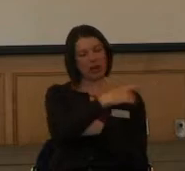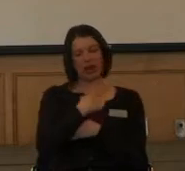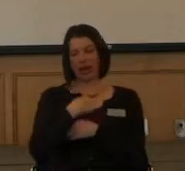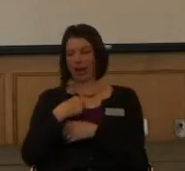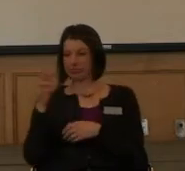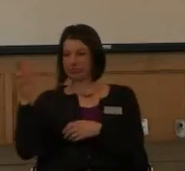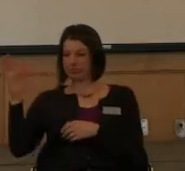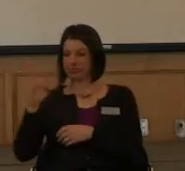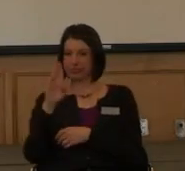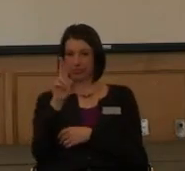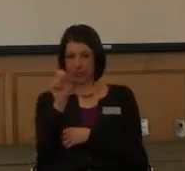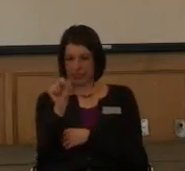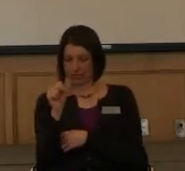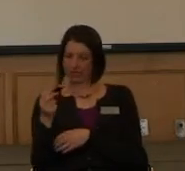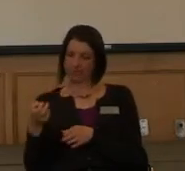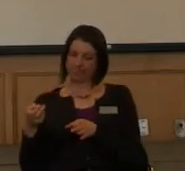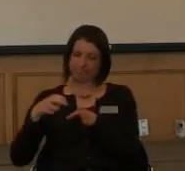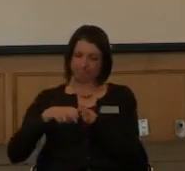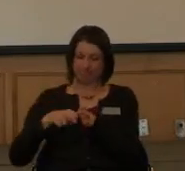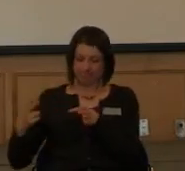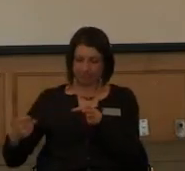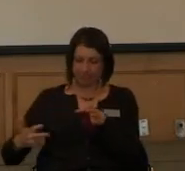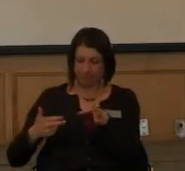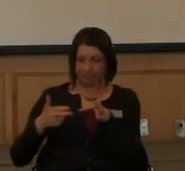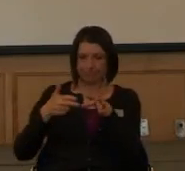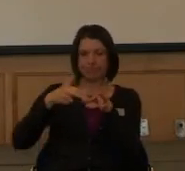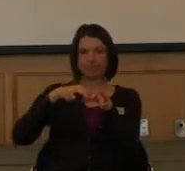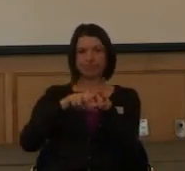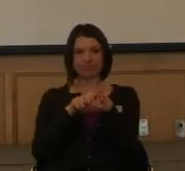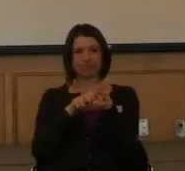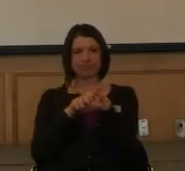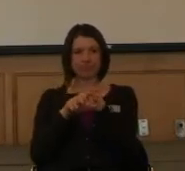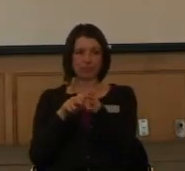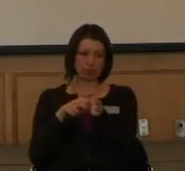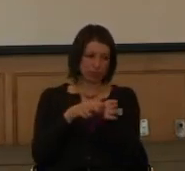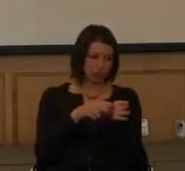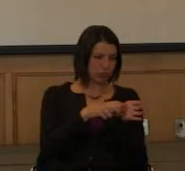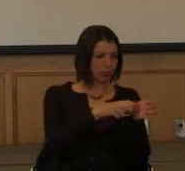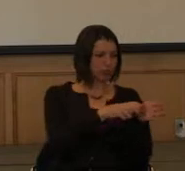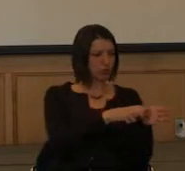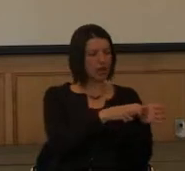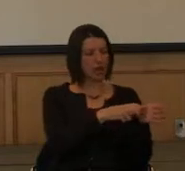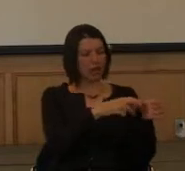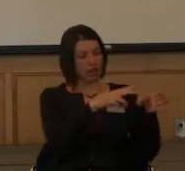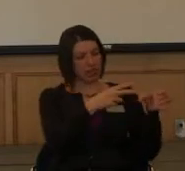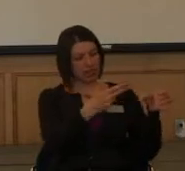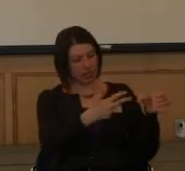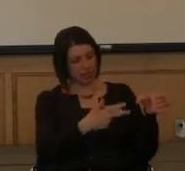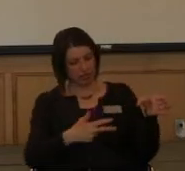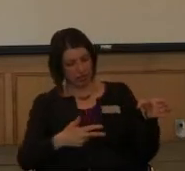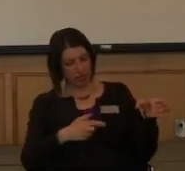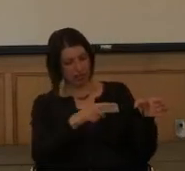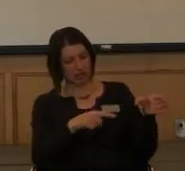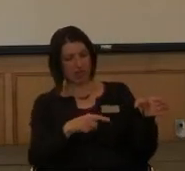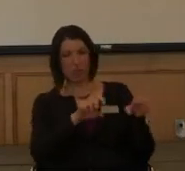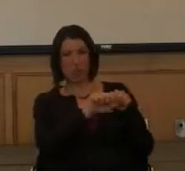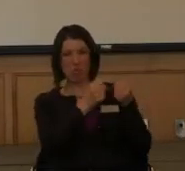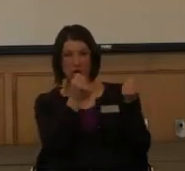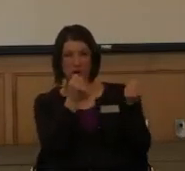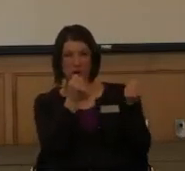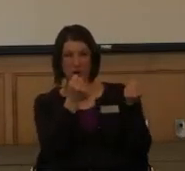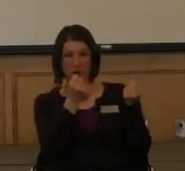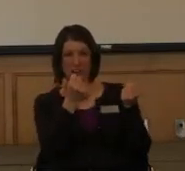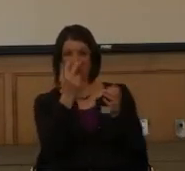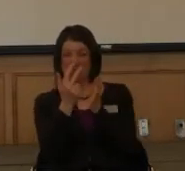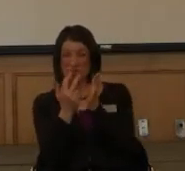two buses on that line. The very bus that I had taken to the quarter, the lift had broken in